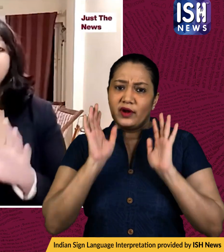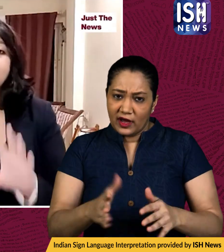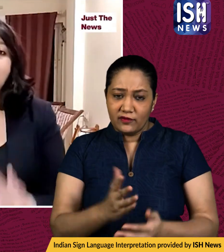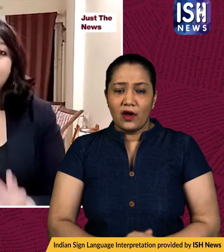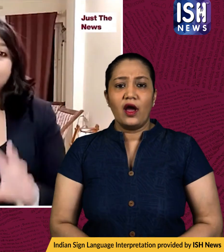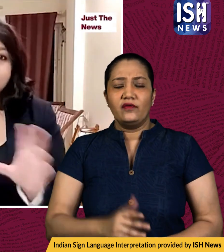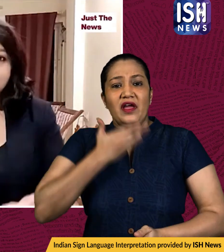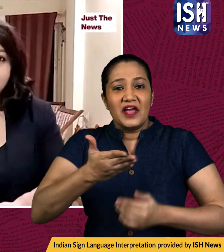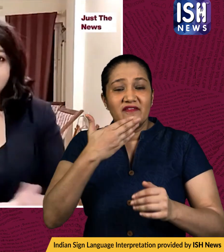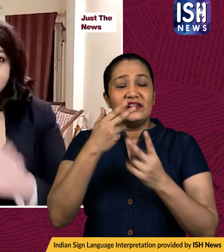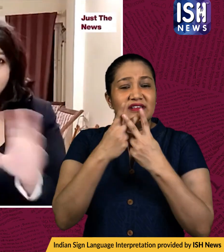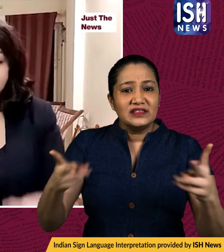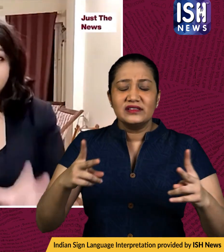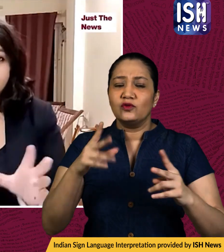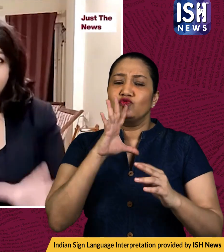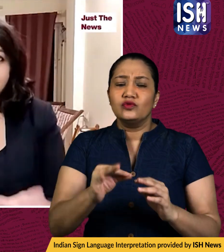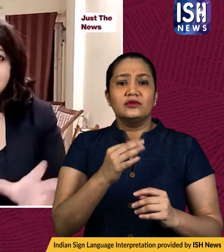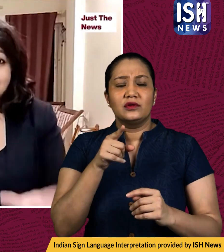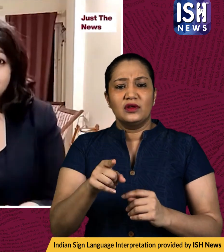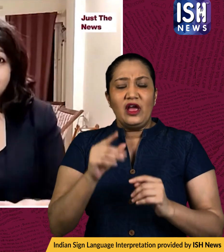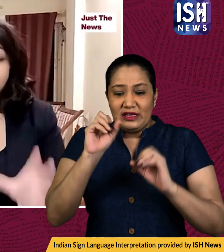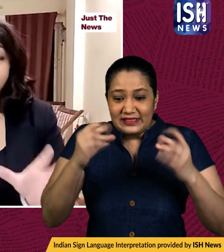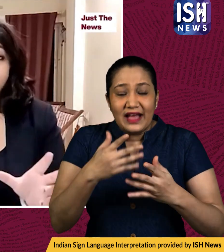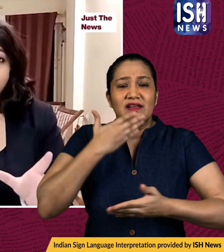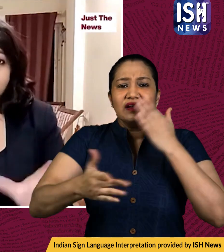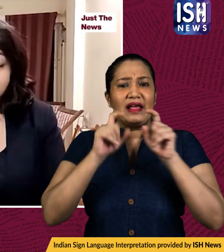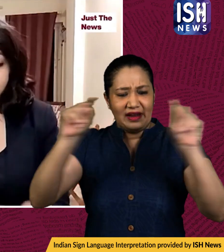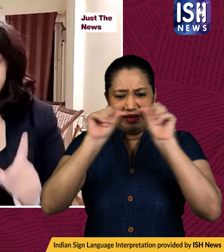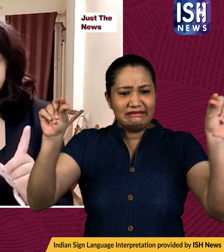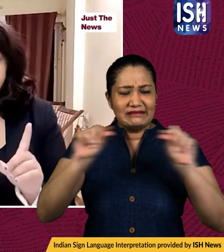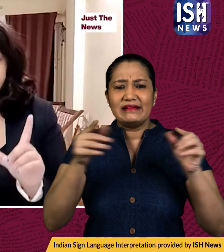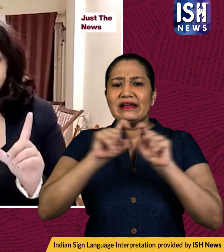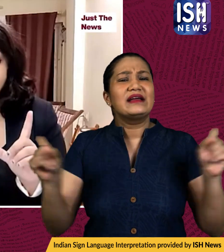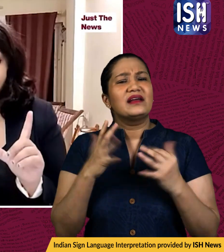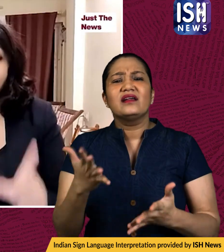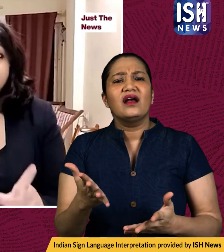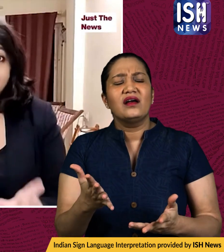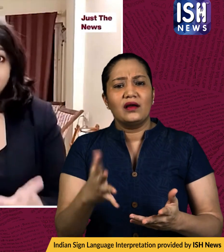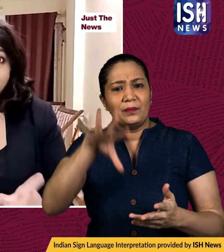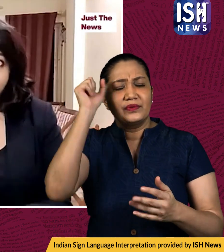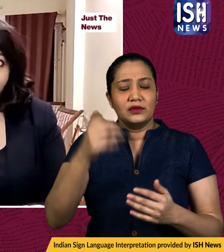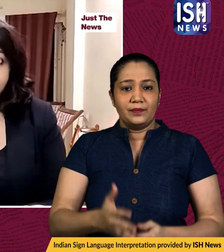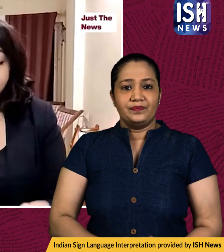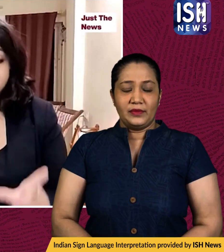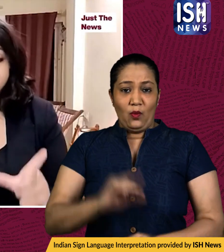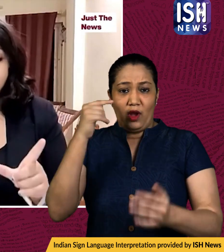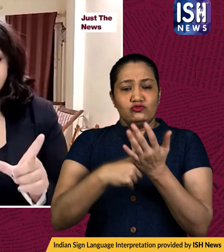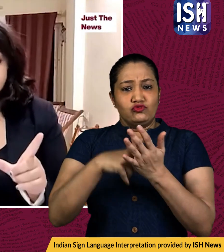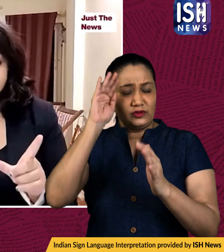about how these advisories especially the ones initially were not worded right now an old news report has